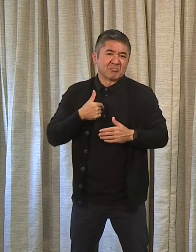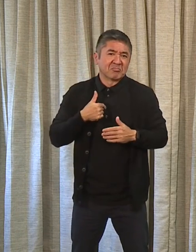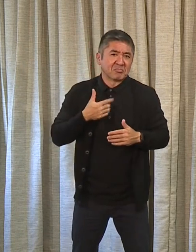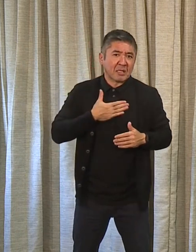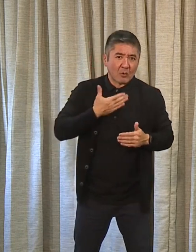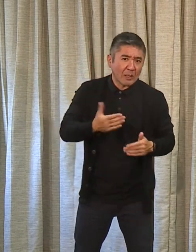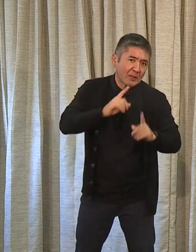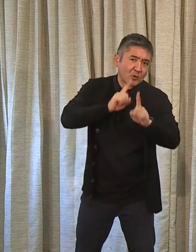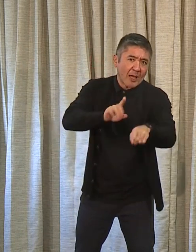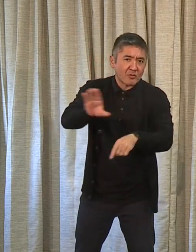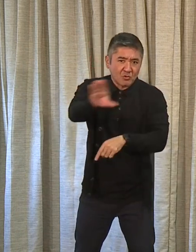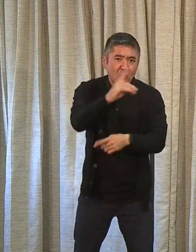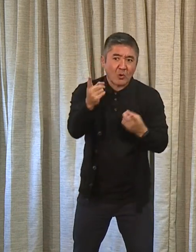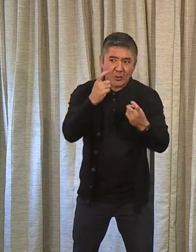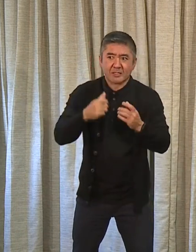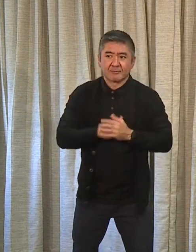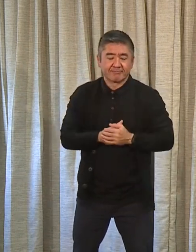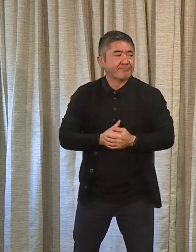afterwards. Thank you.